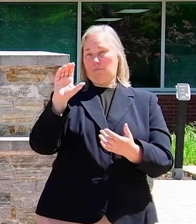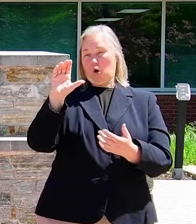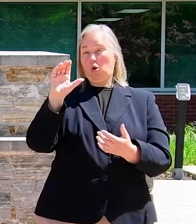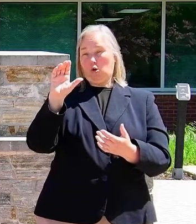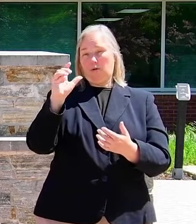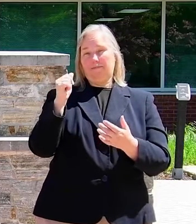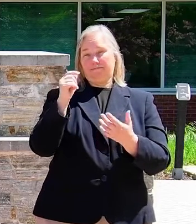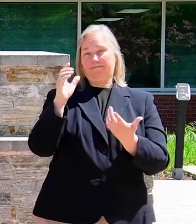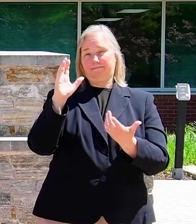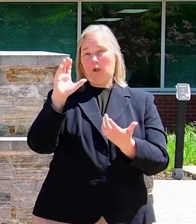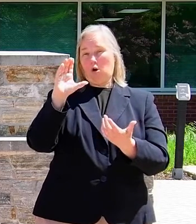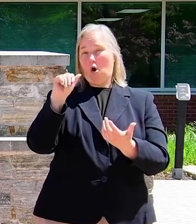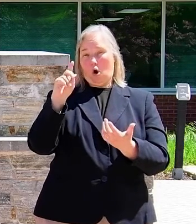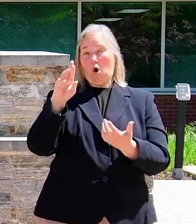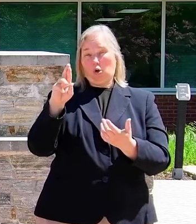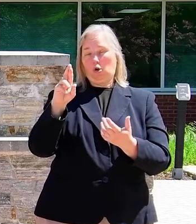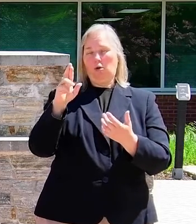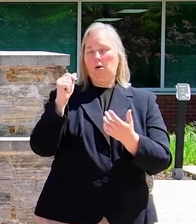Harrison Foundation.